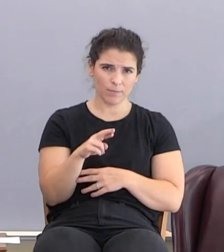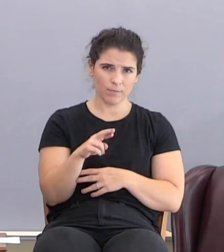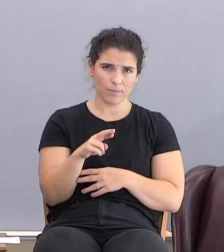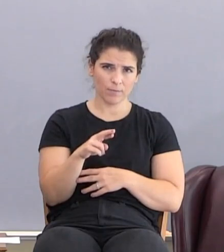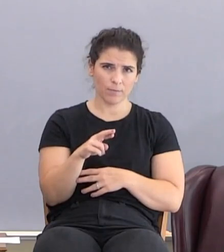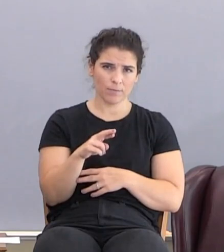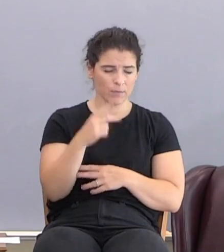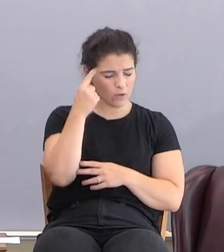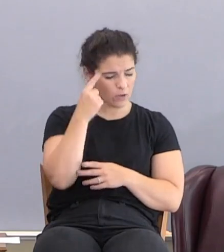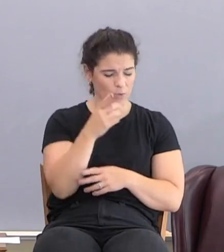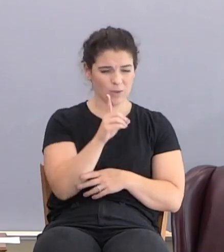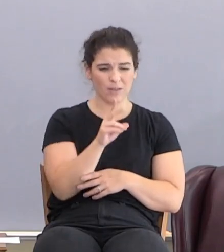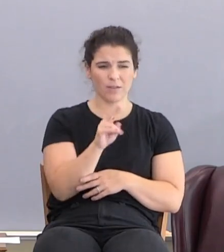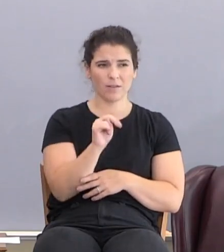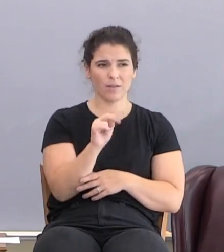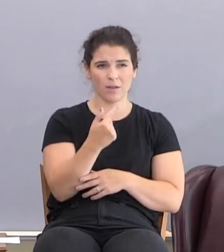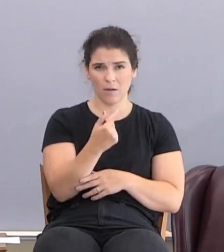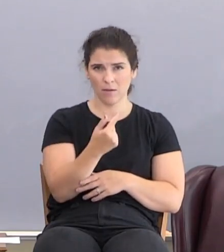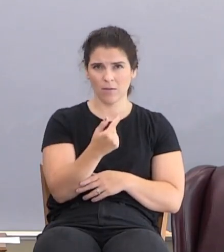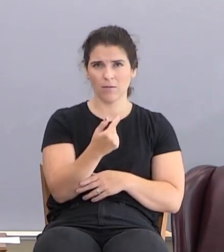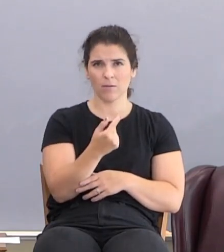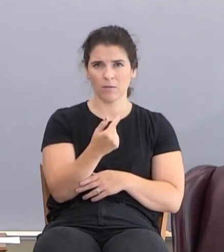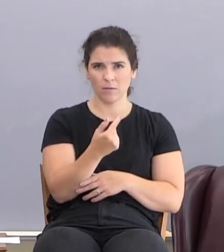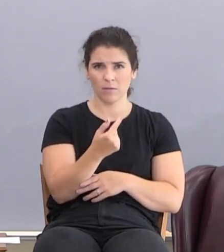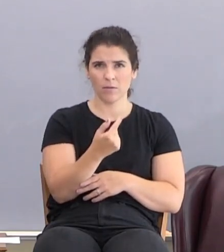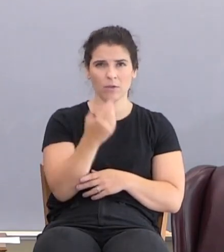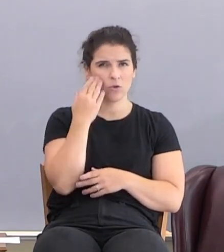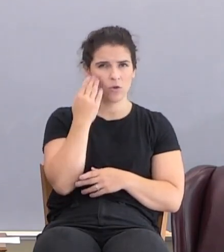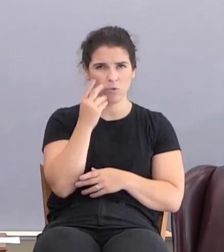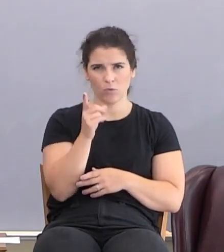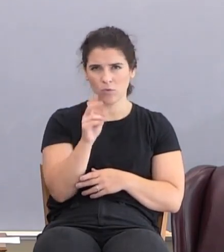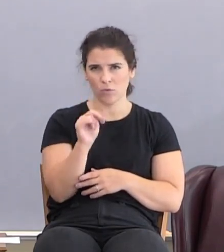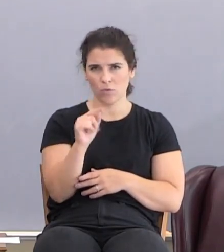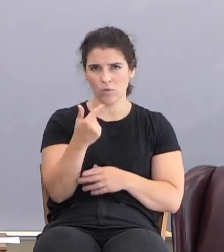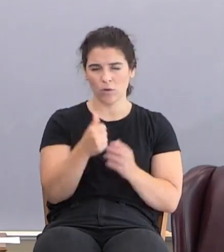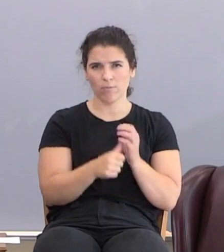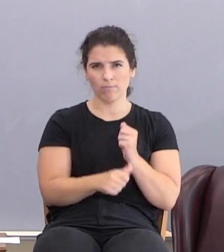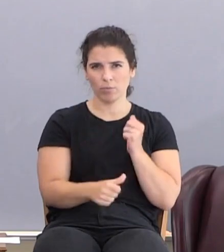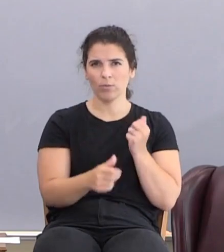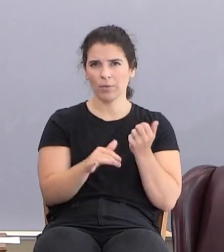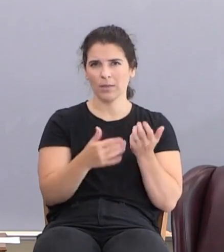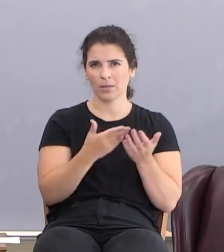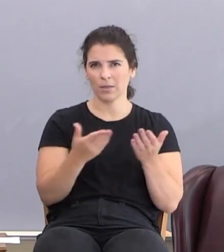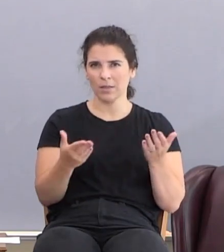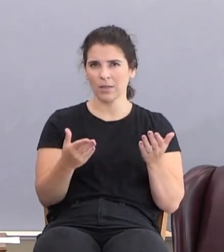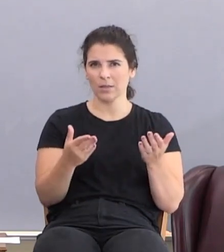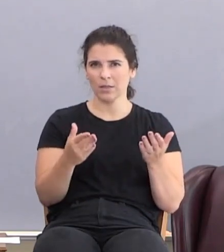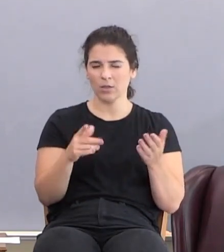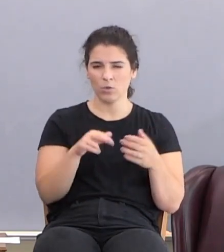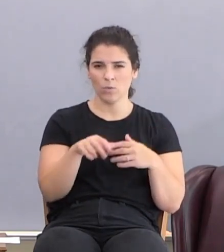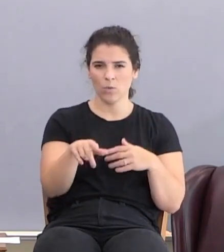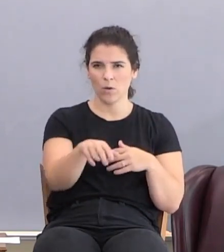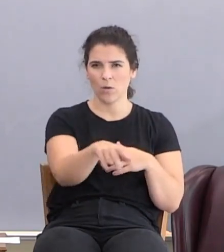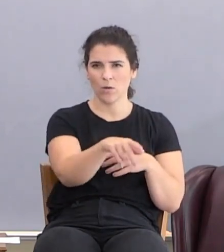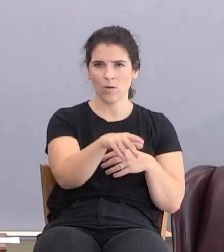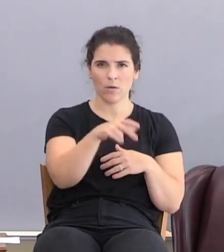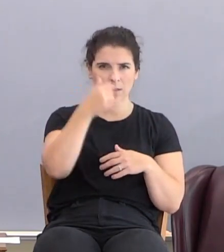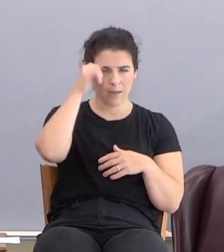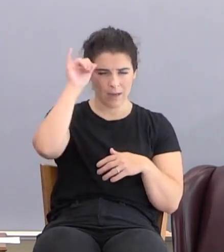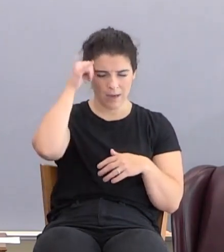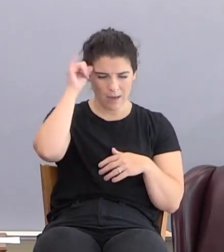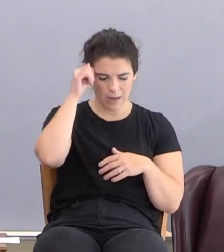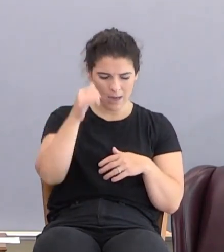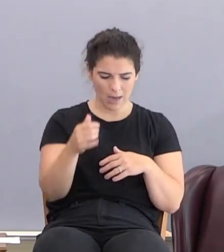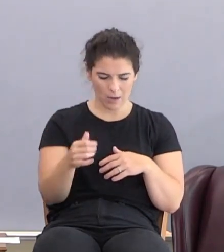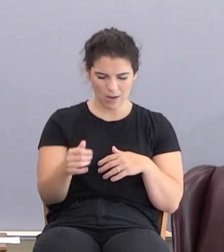He thought it was dung. Now you know what dung is. That's the stuff that you walk around in a cow pasture and